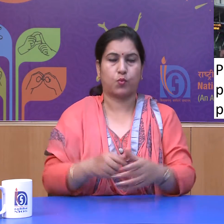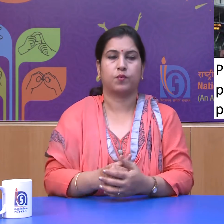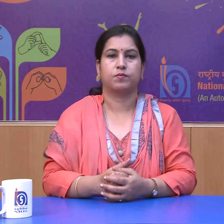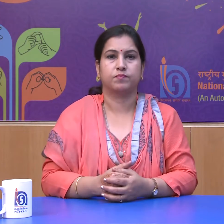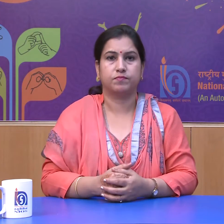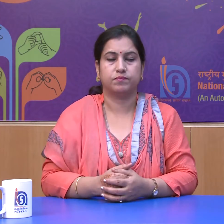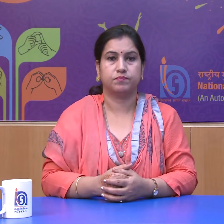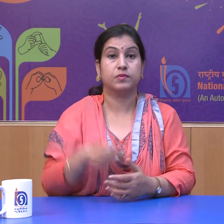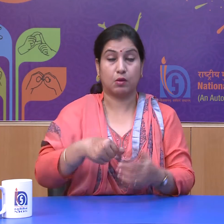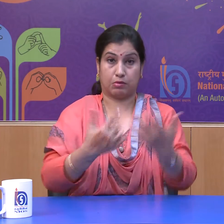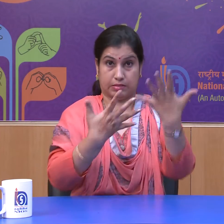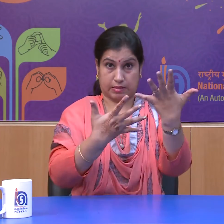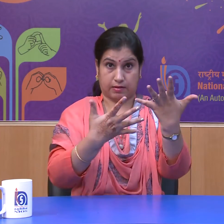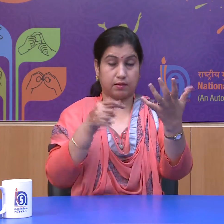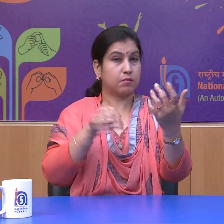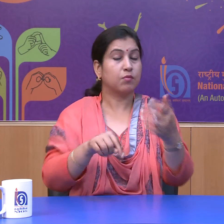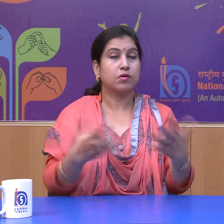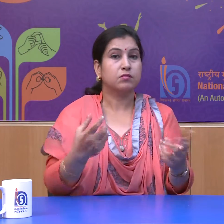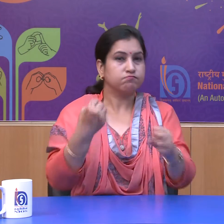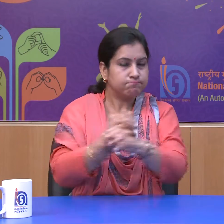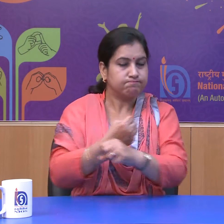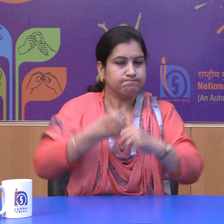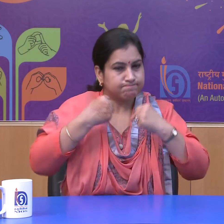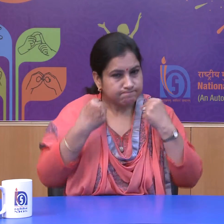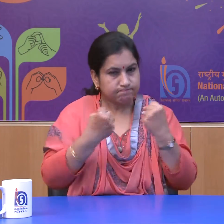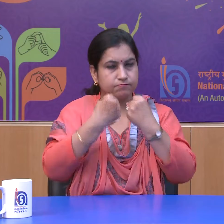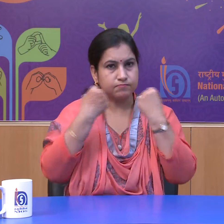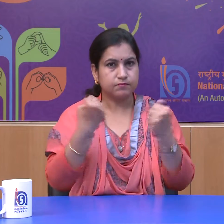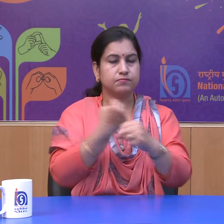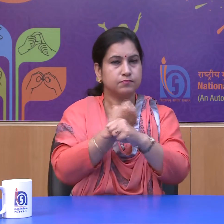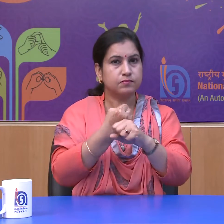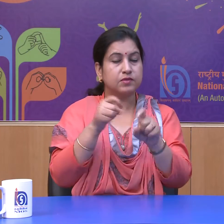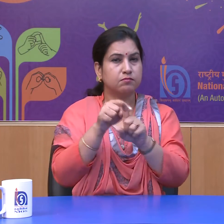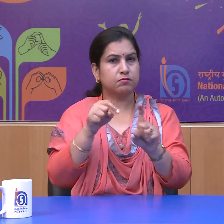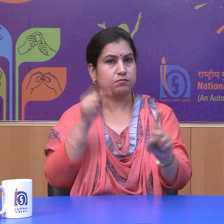Number 10 is to work hard and achieve goals in life.